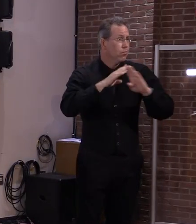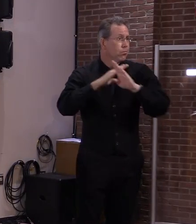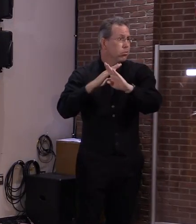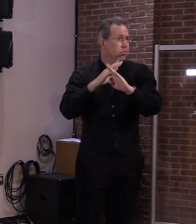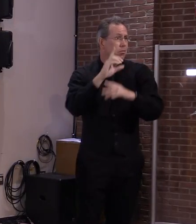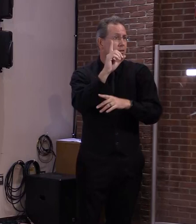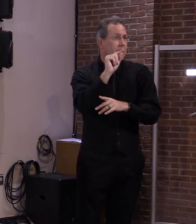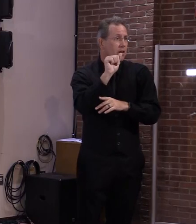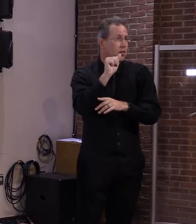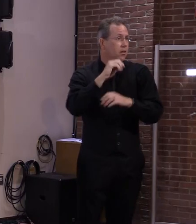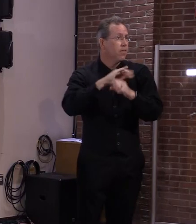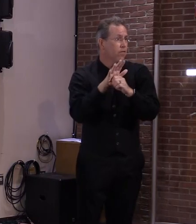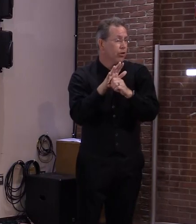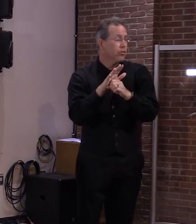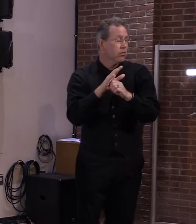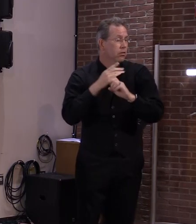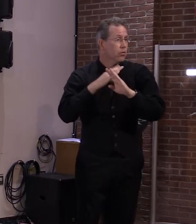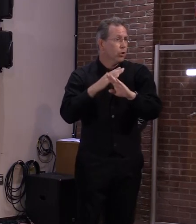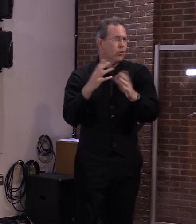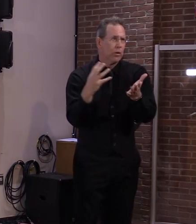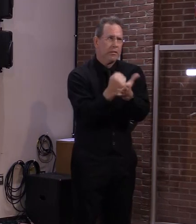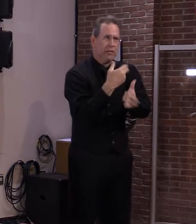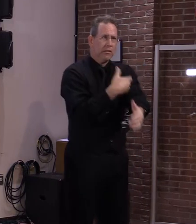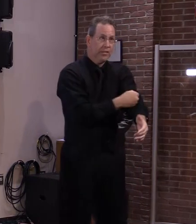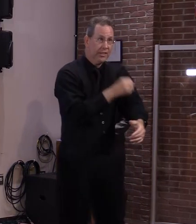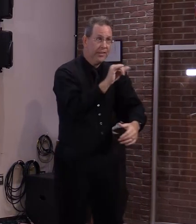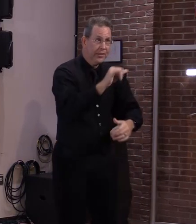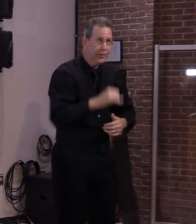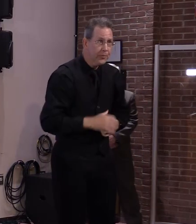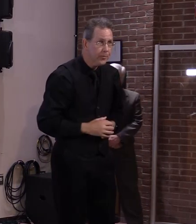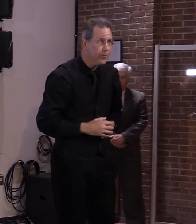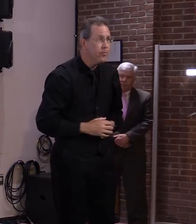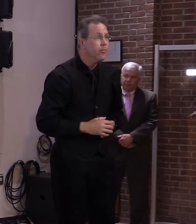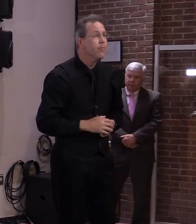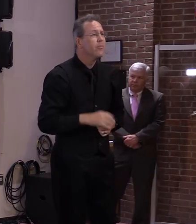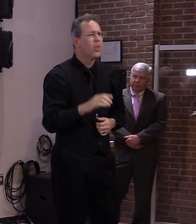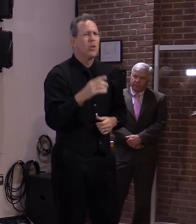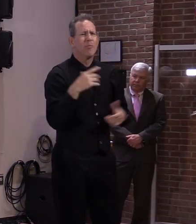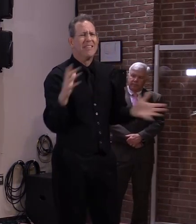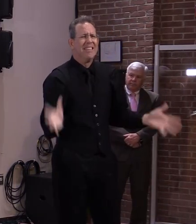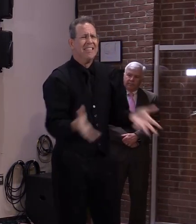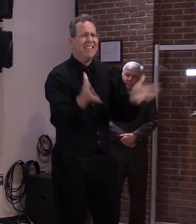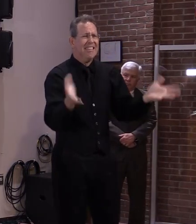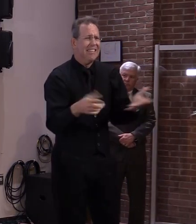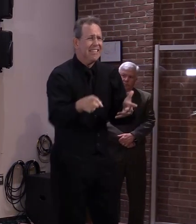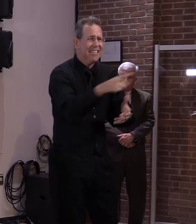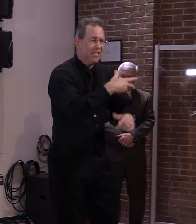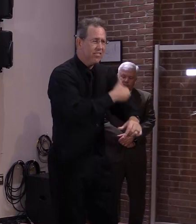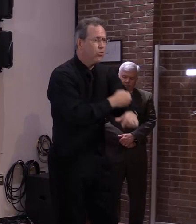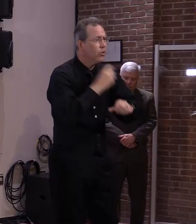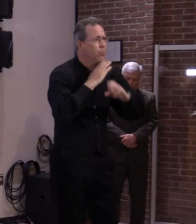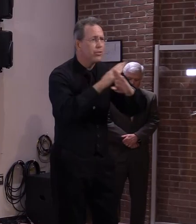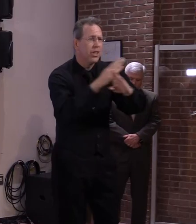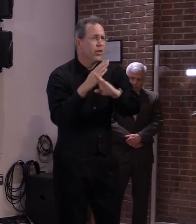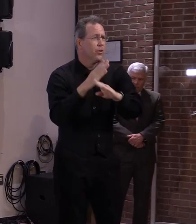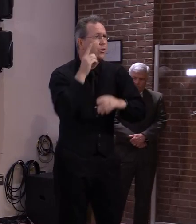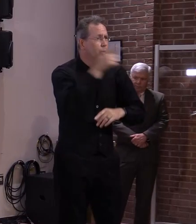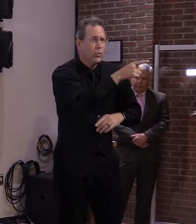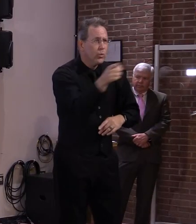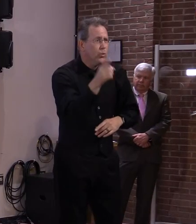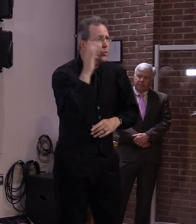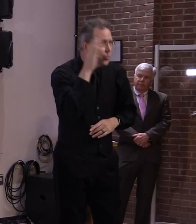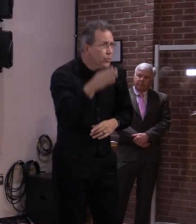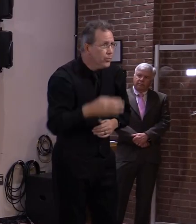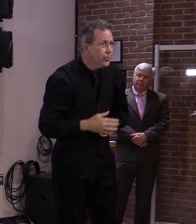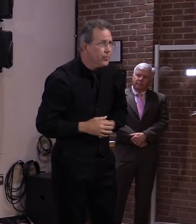saying vaccines are the best defense against it. So, again, if you haven't